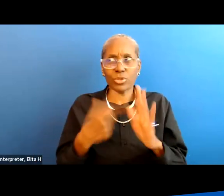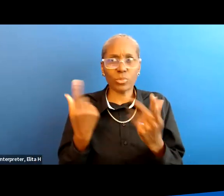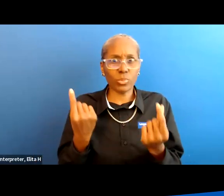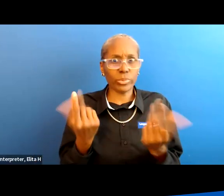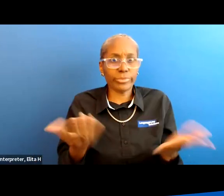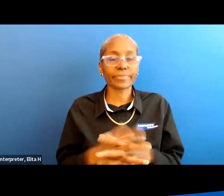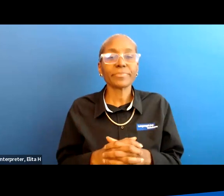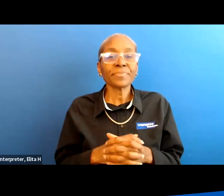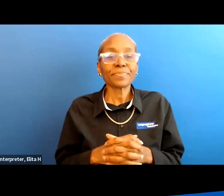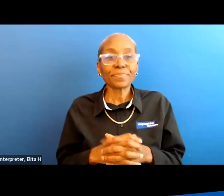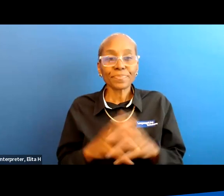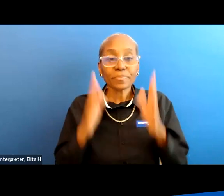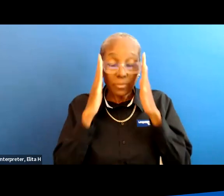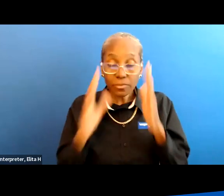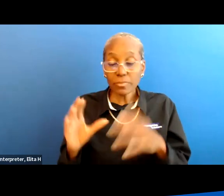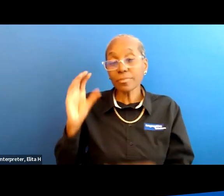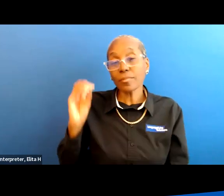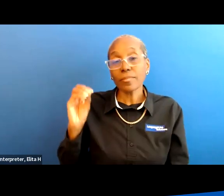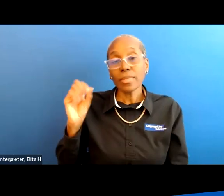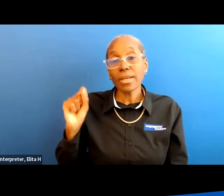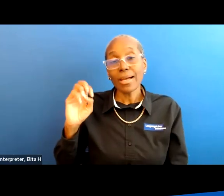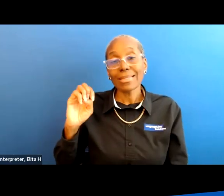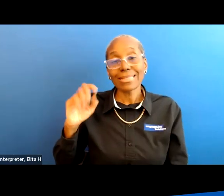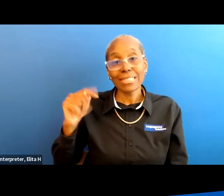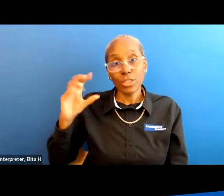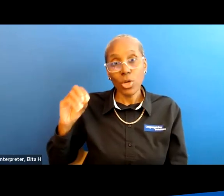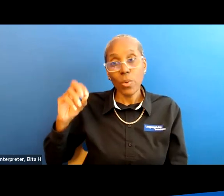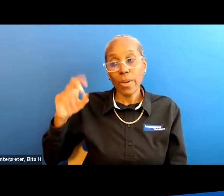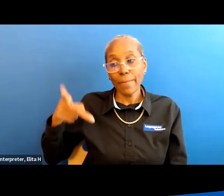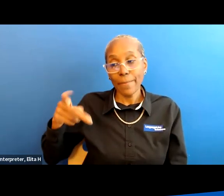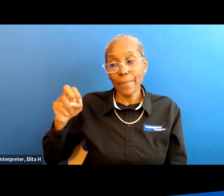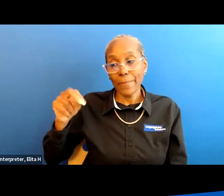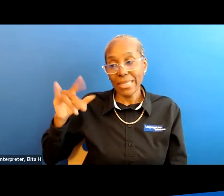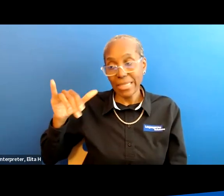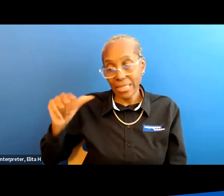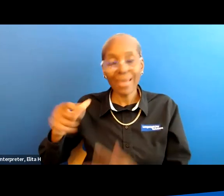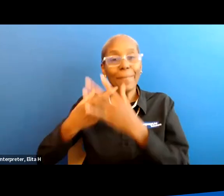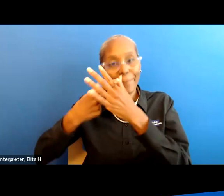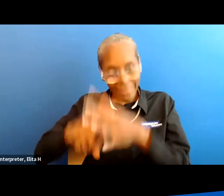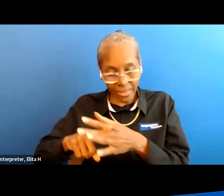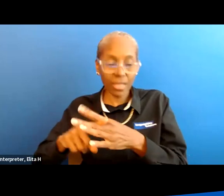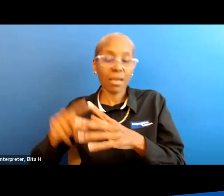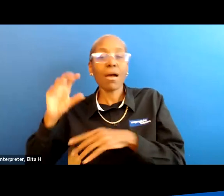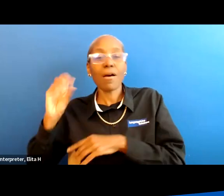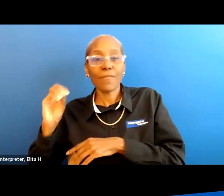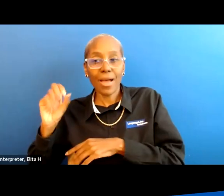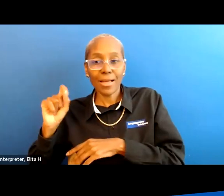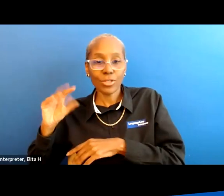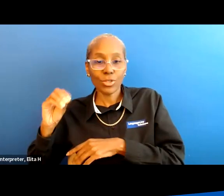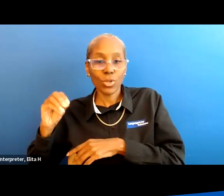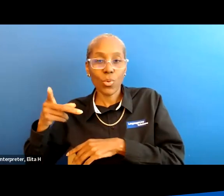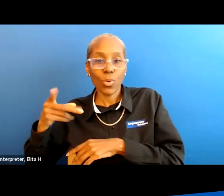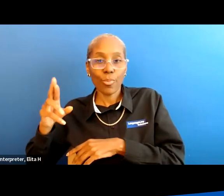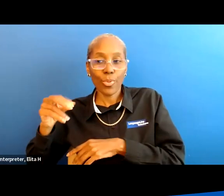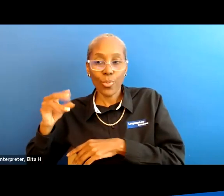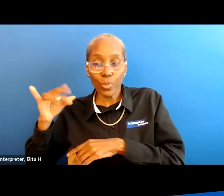need to know well osteopenia is the start of osteoporosis and so you want to check the spine